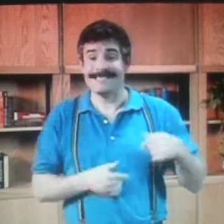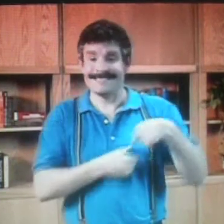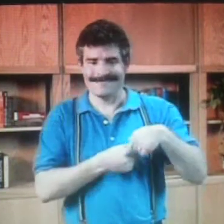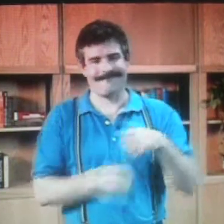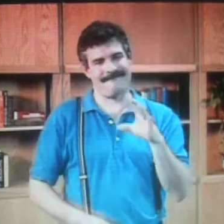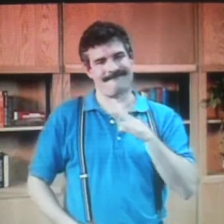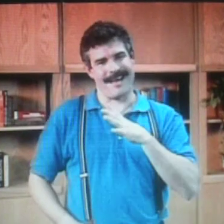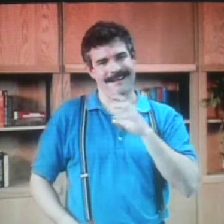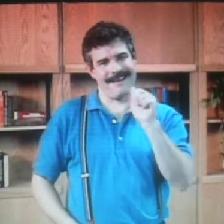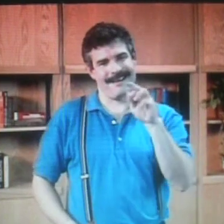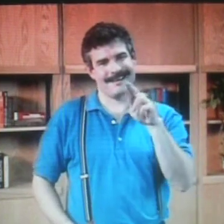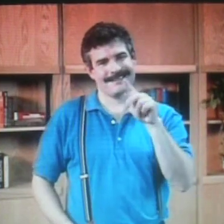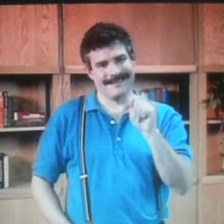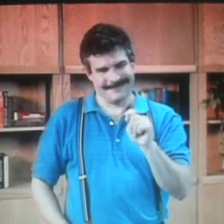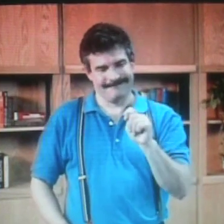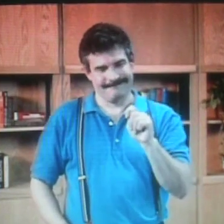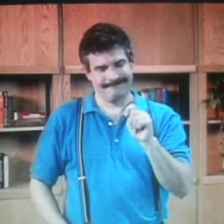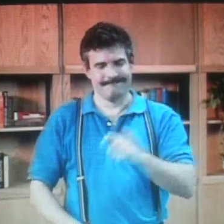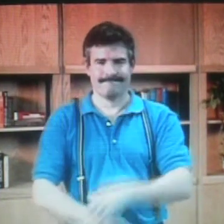I had a big heart for fine arts.